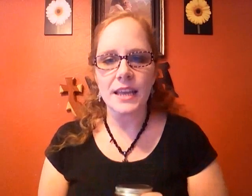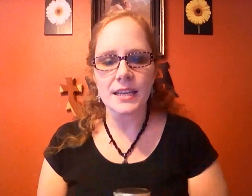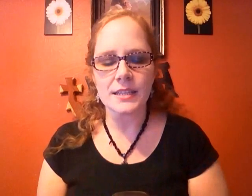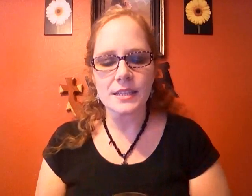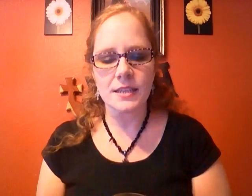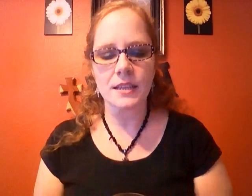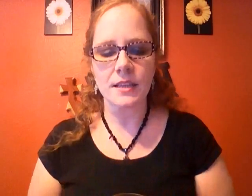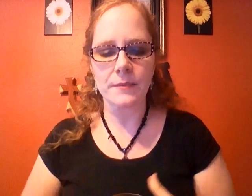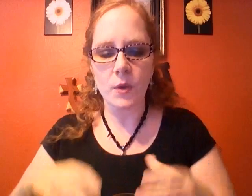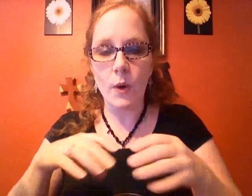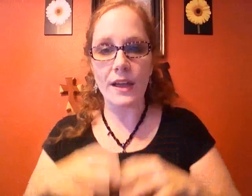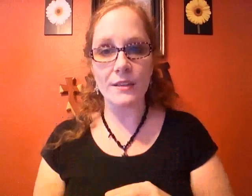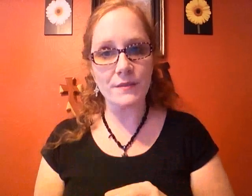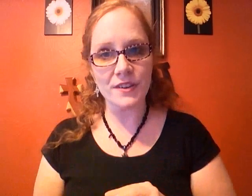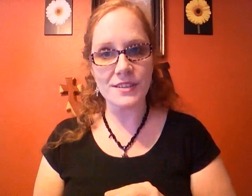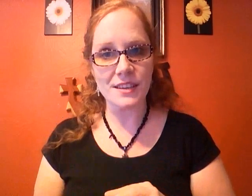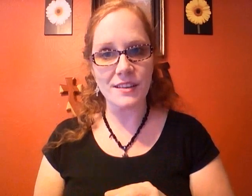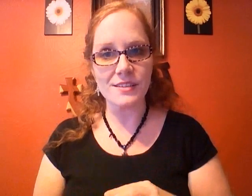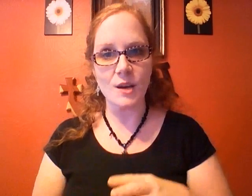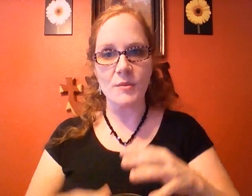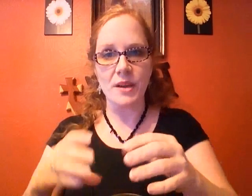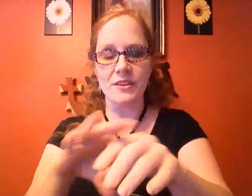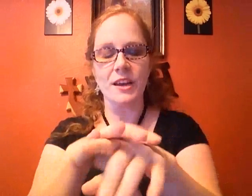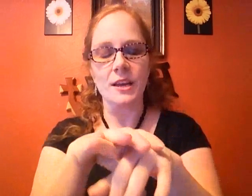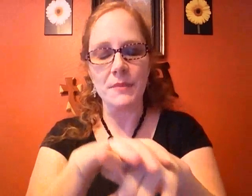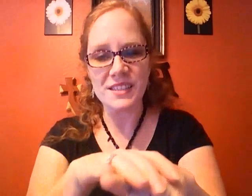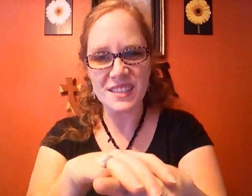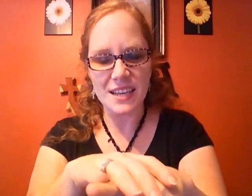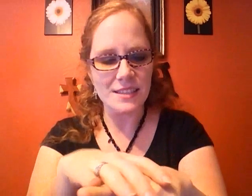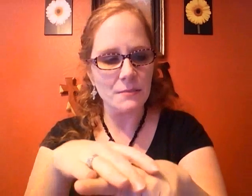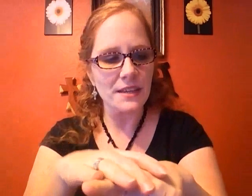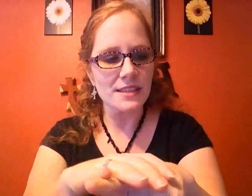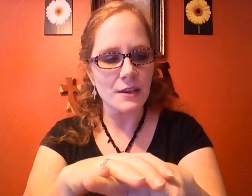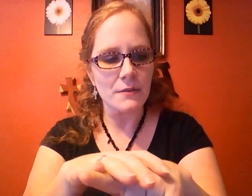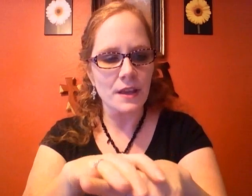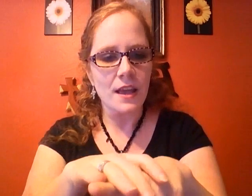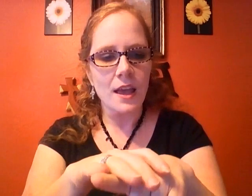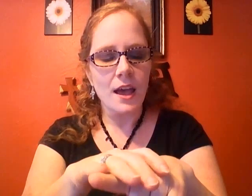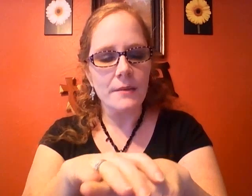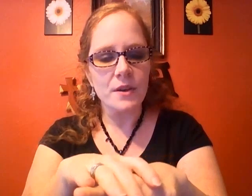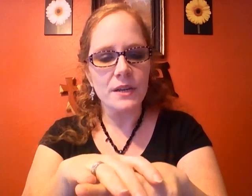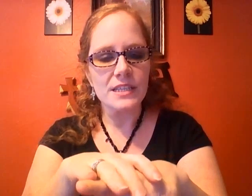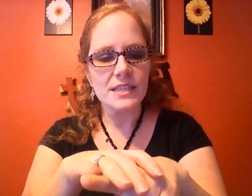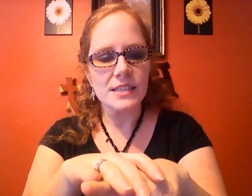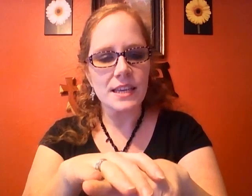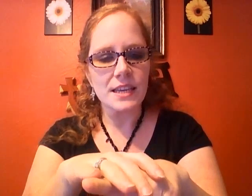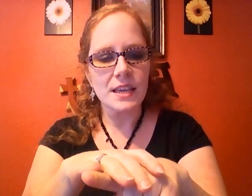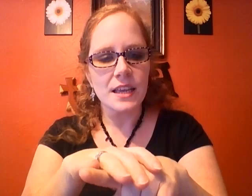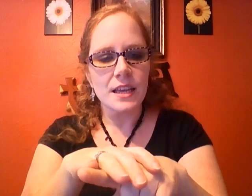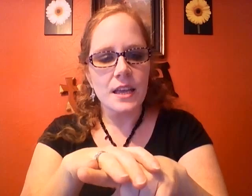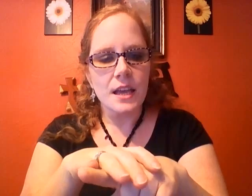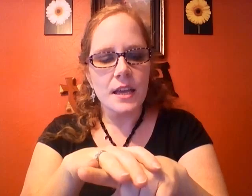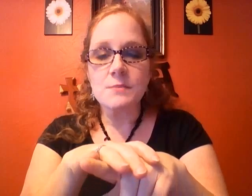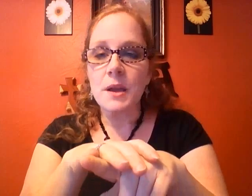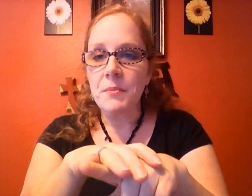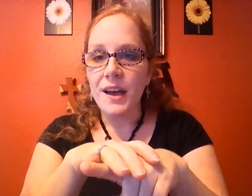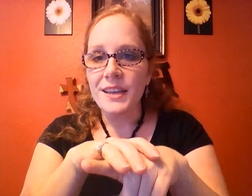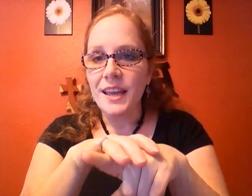and while I'm focusing on the salmon butter and I'm muscle testing myself I'm going to see is my body